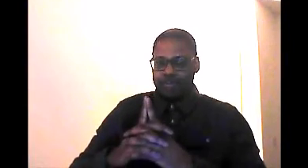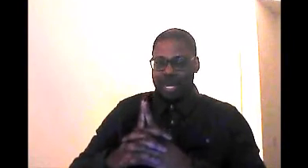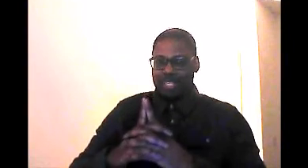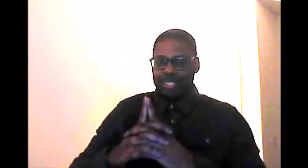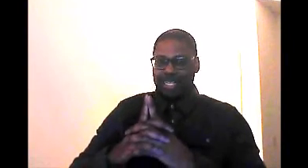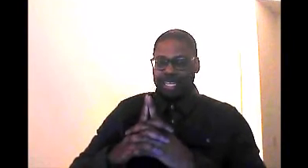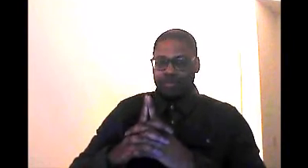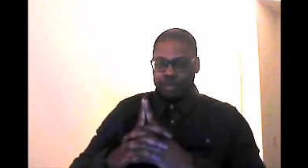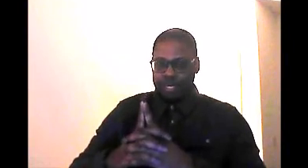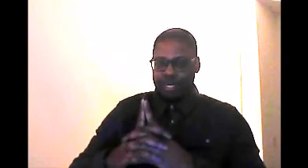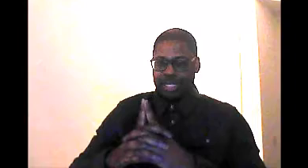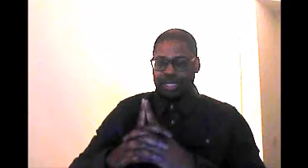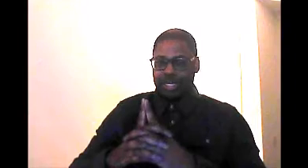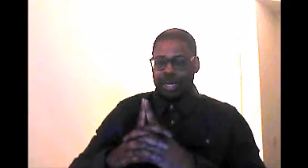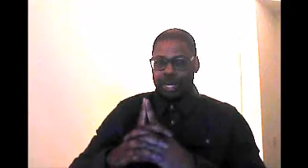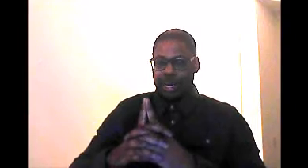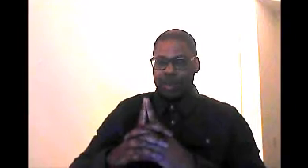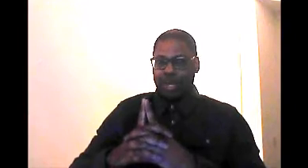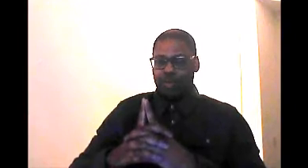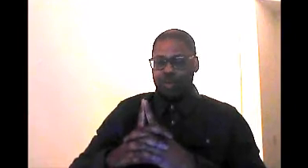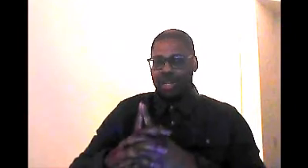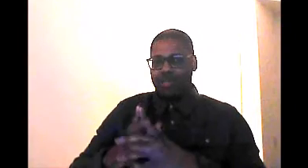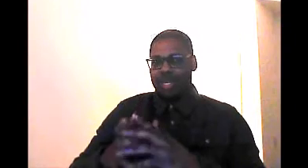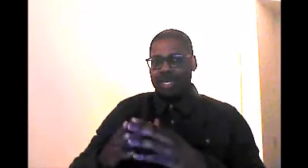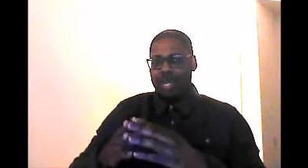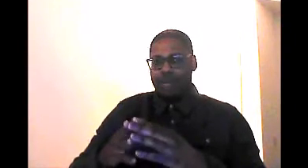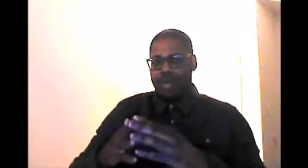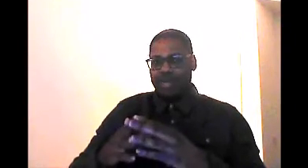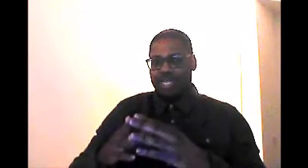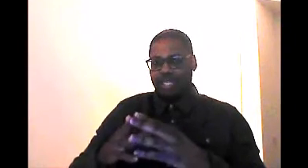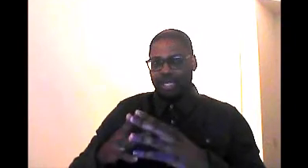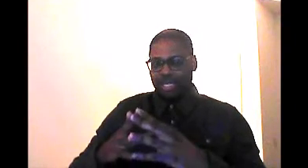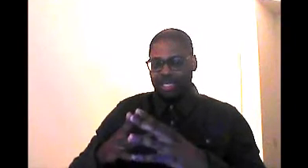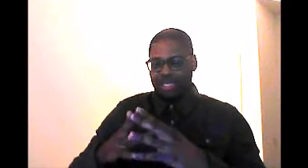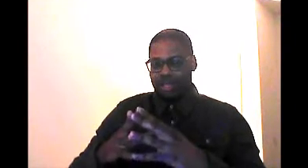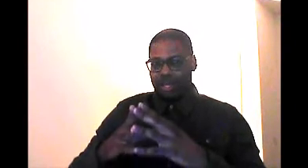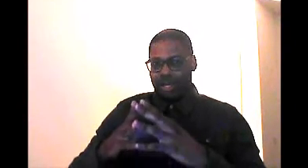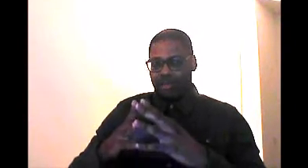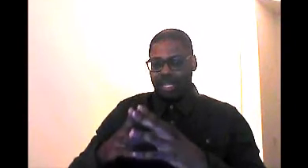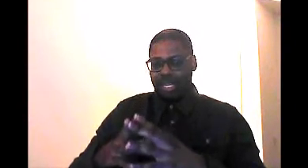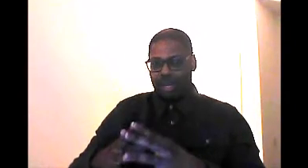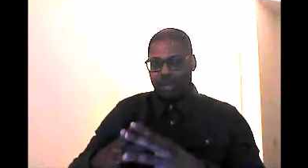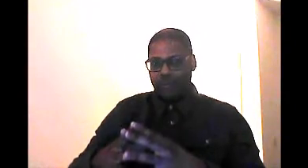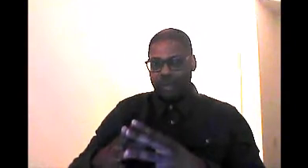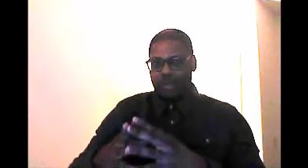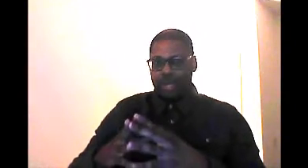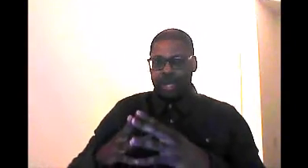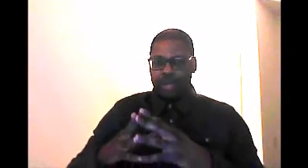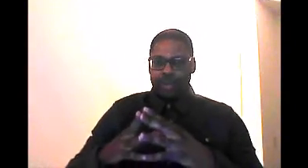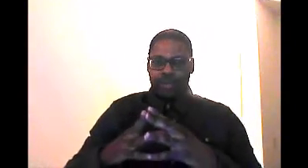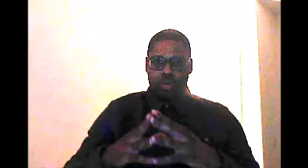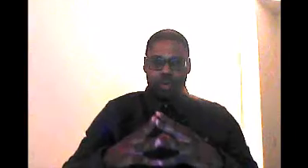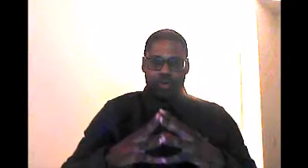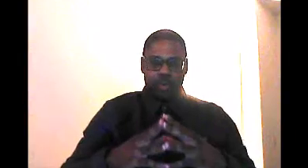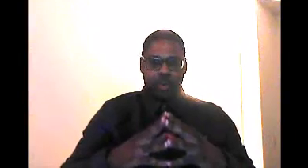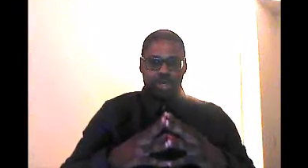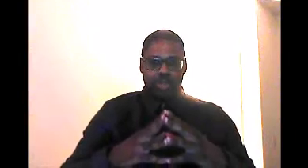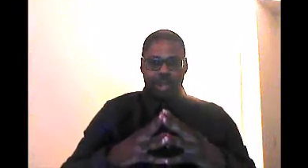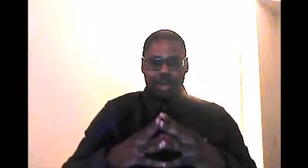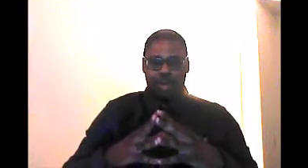being balanced, taking breaks. And I would recommend maybe studying less of the day of and more before, so you're not